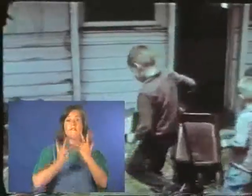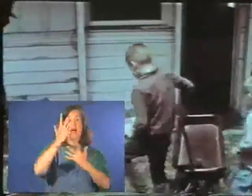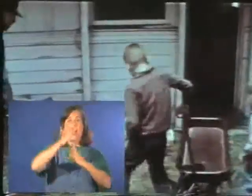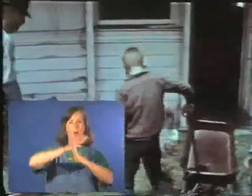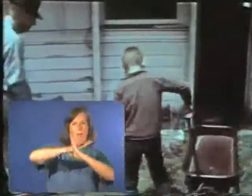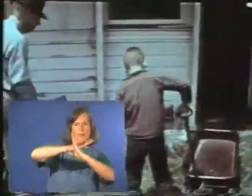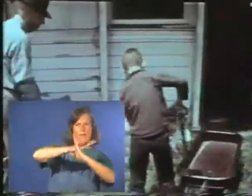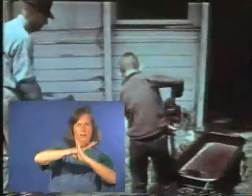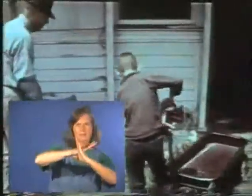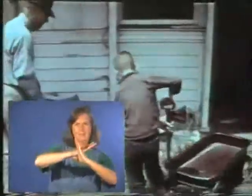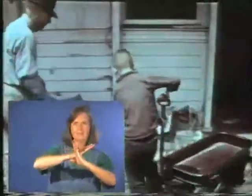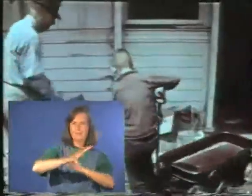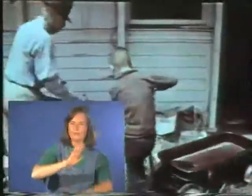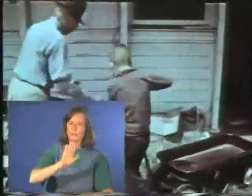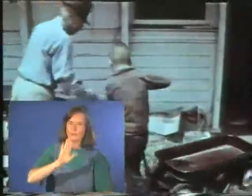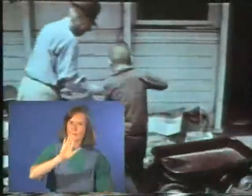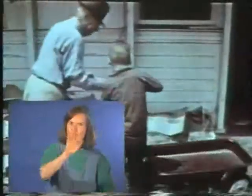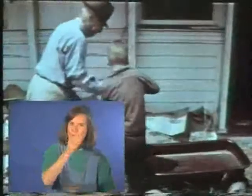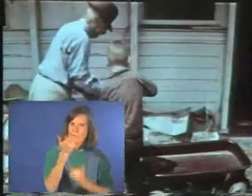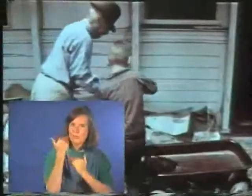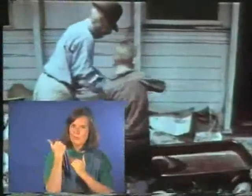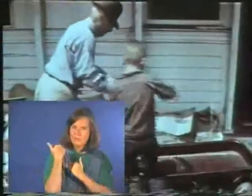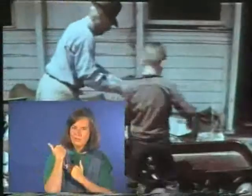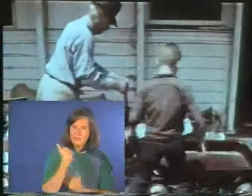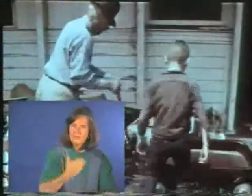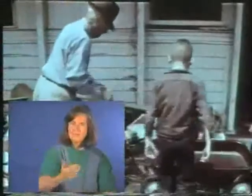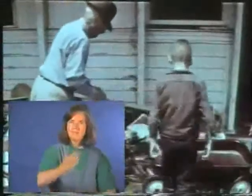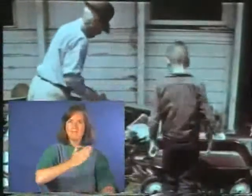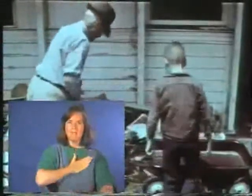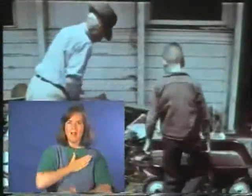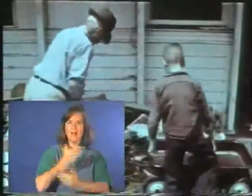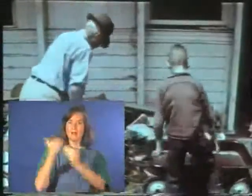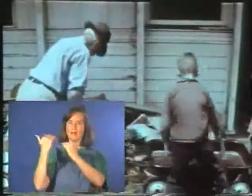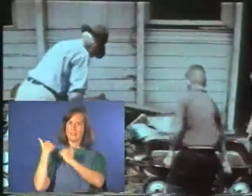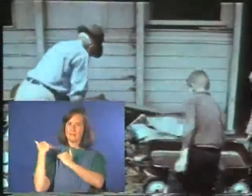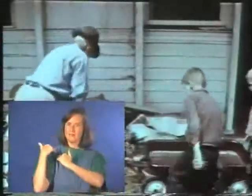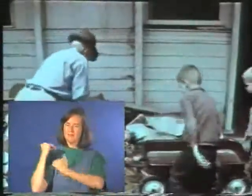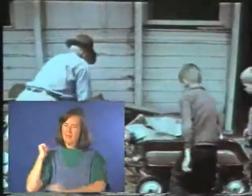Fire prevention is your responsibility and mine.